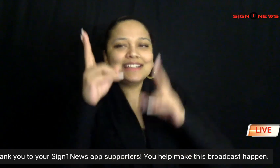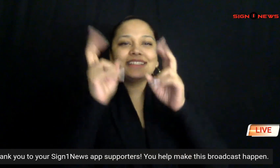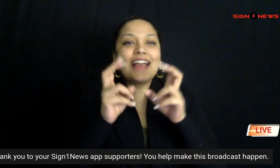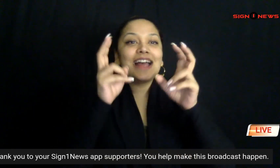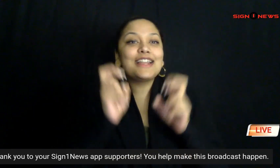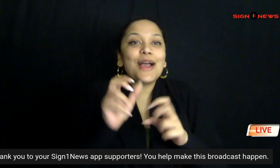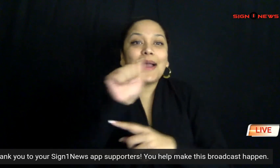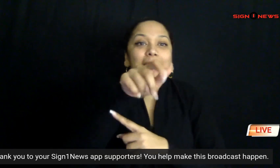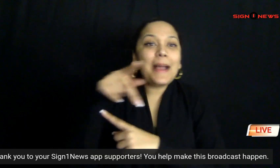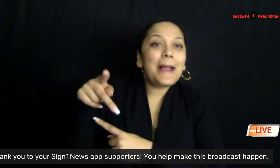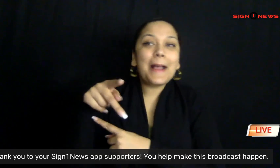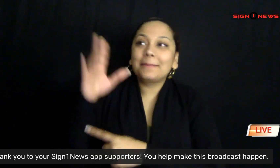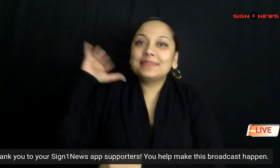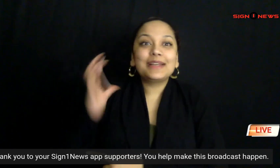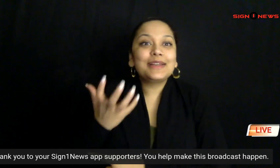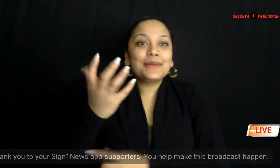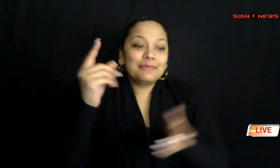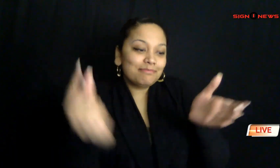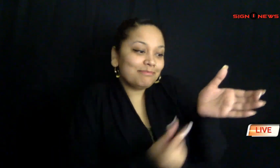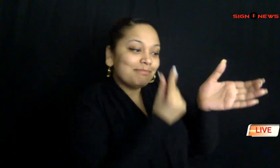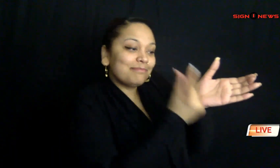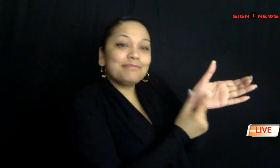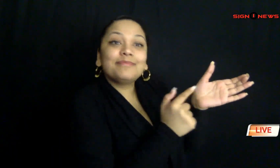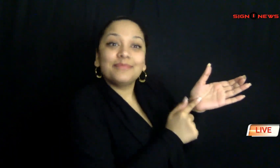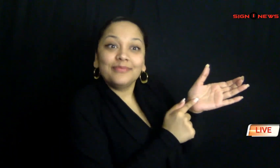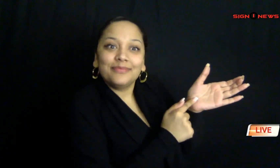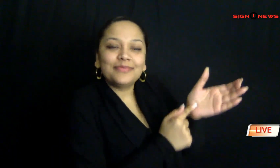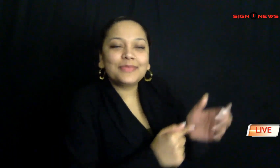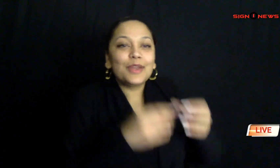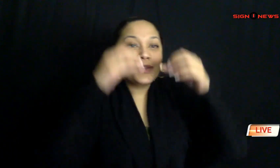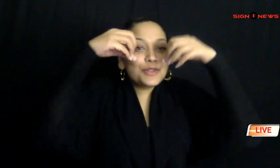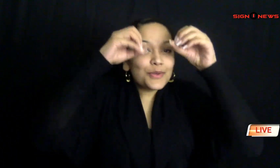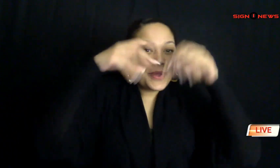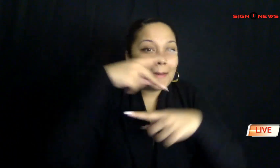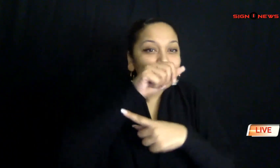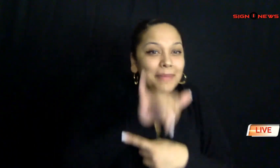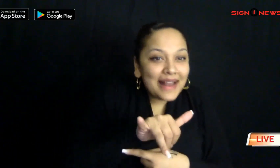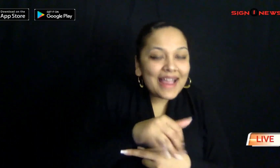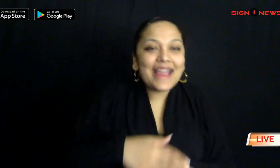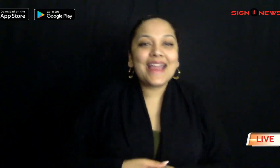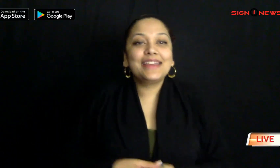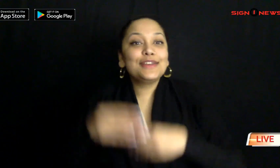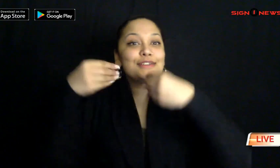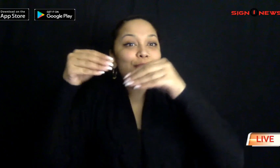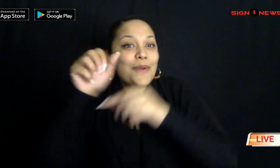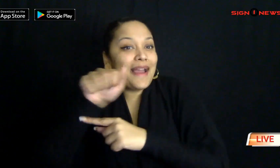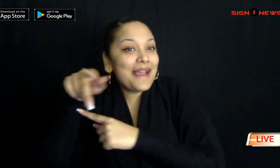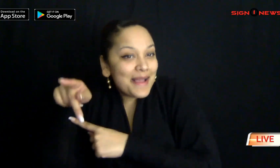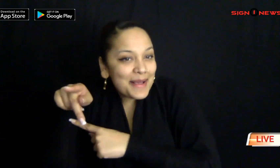download the sign one news app by heading to the app store or google play store on your smartphone